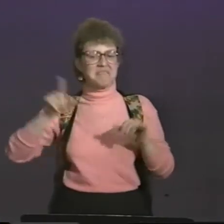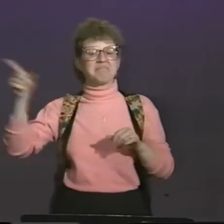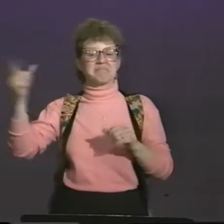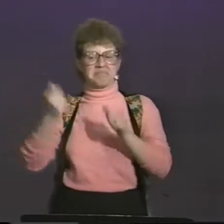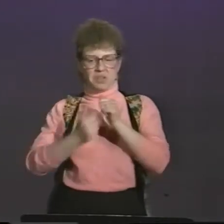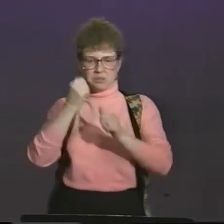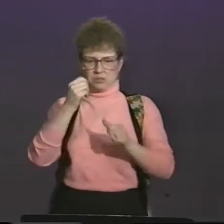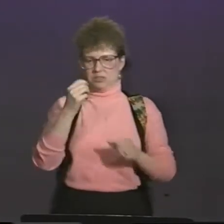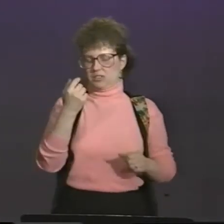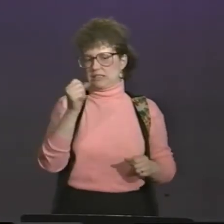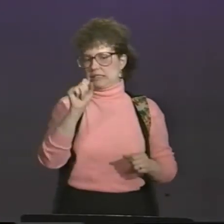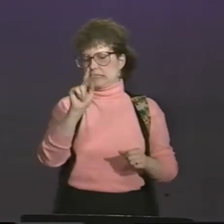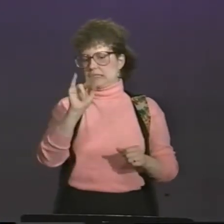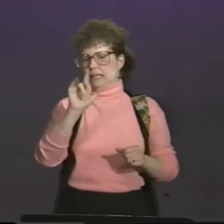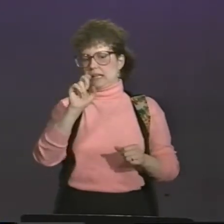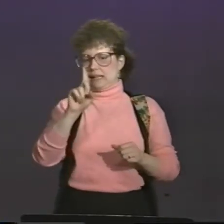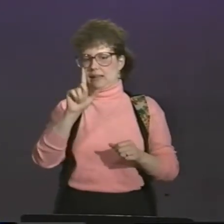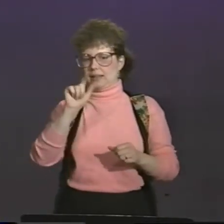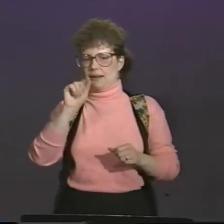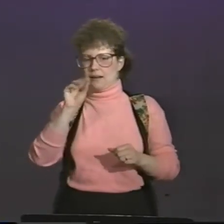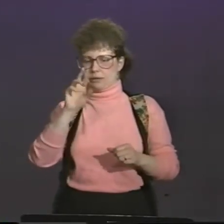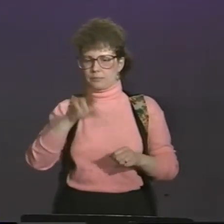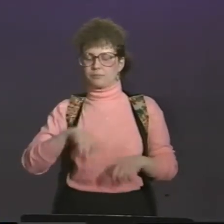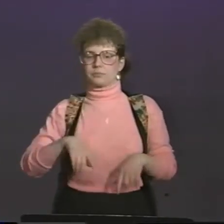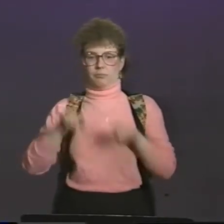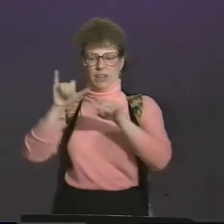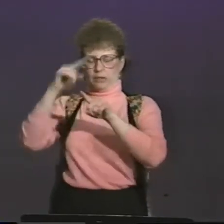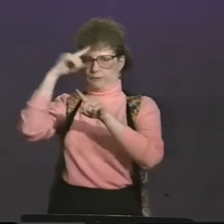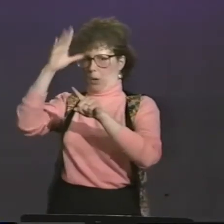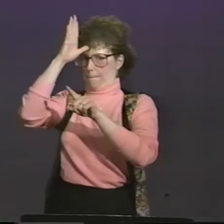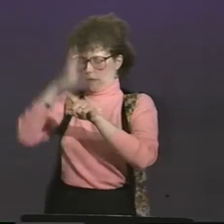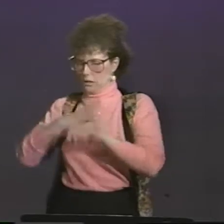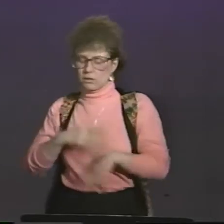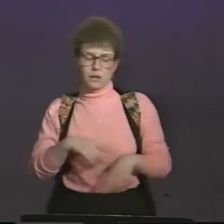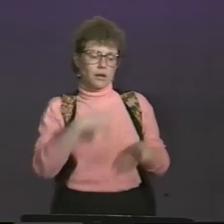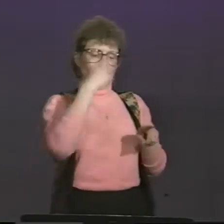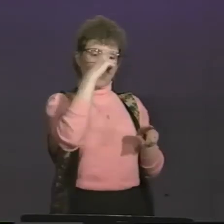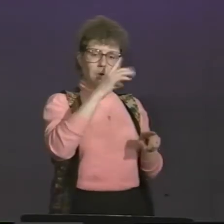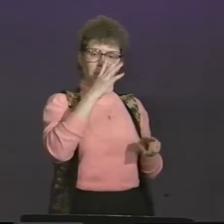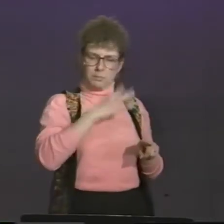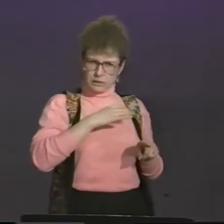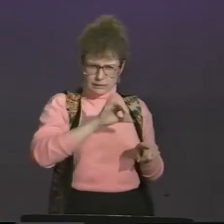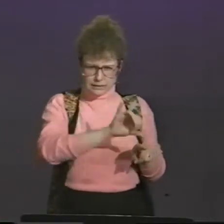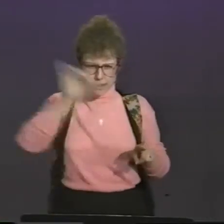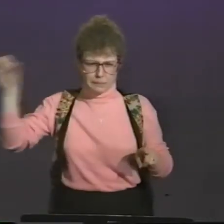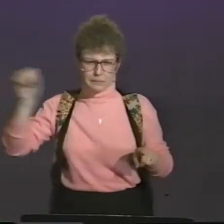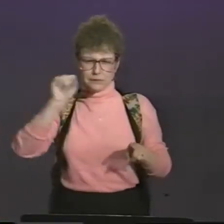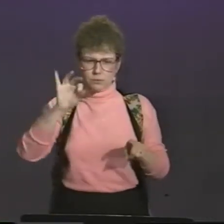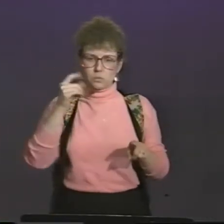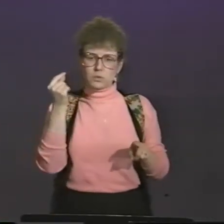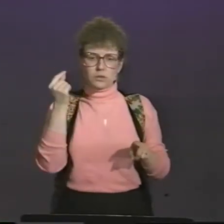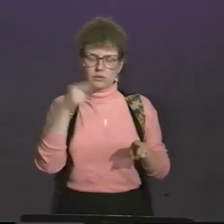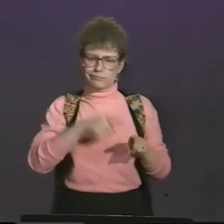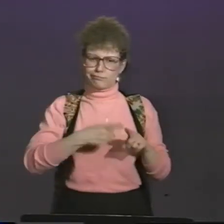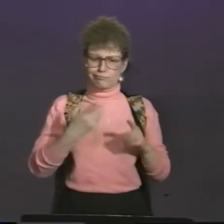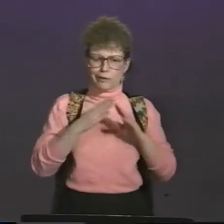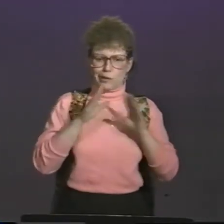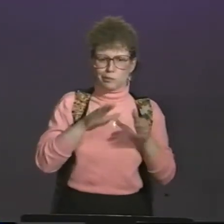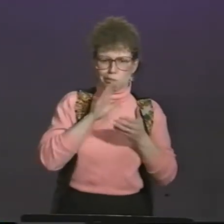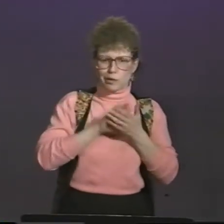And in California, the results were the same as this. Most of those people were skilled laborers, too. That's for men. Now for women, my results